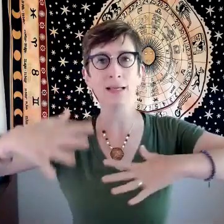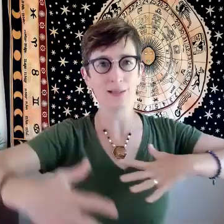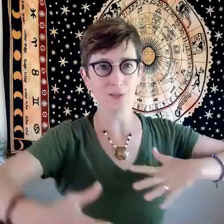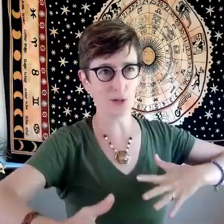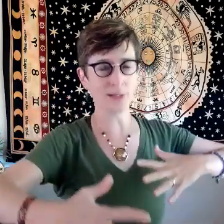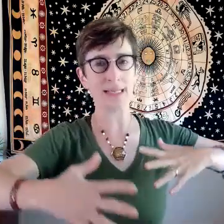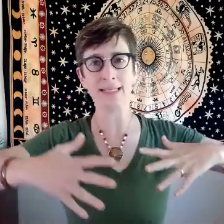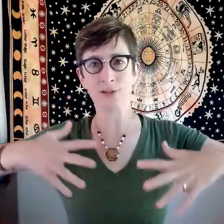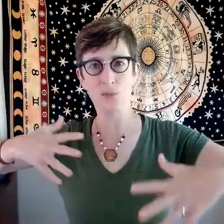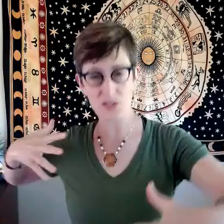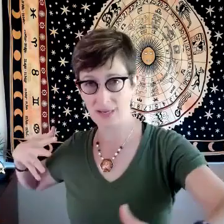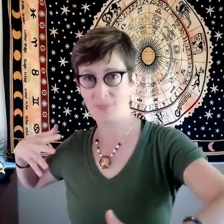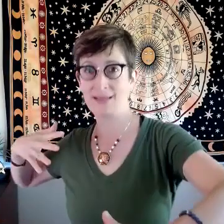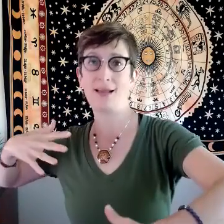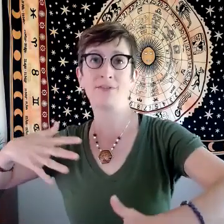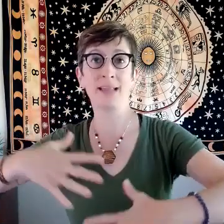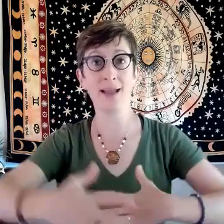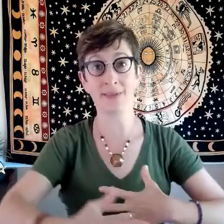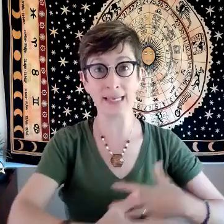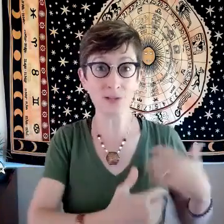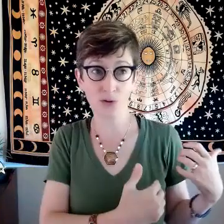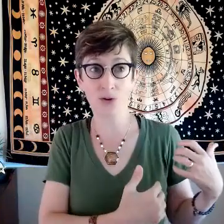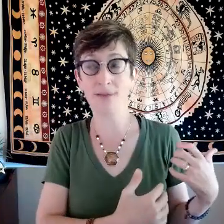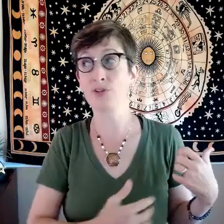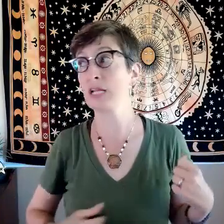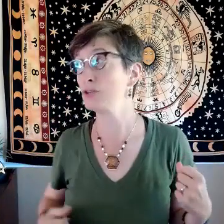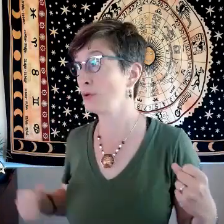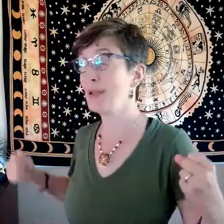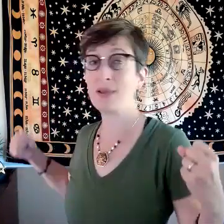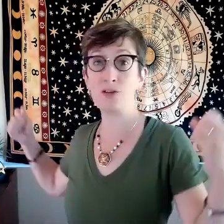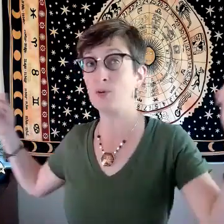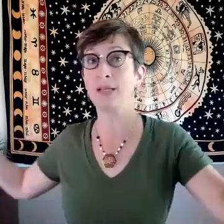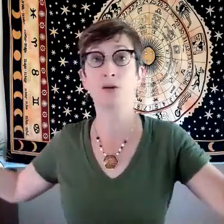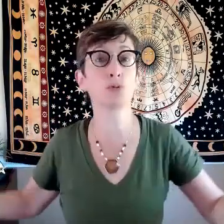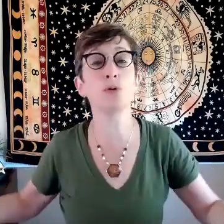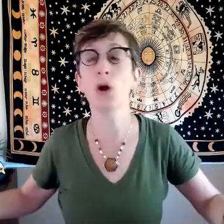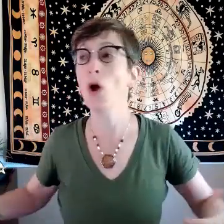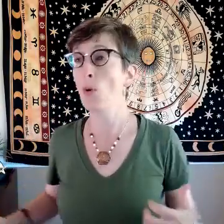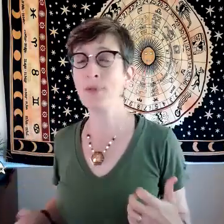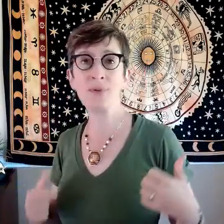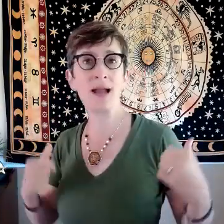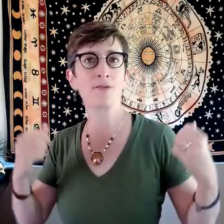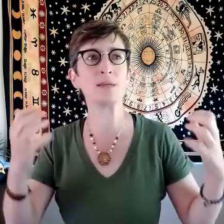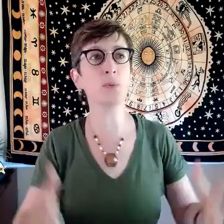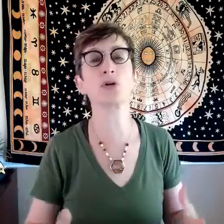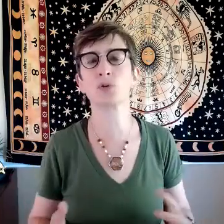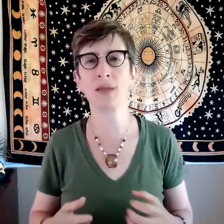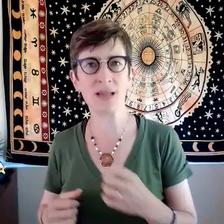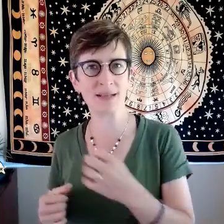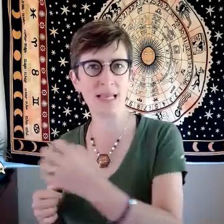learning and questioning myself and having an internal conversation or maybe i do it in a group or maybe i read books or maybe i take